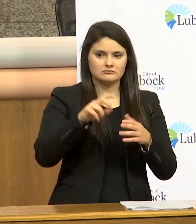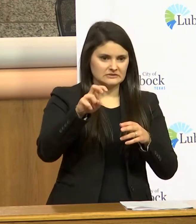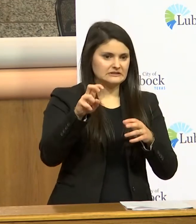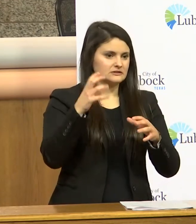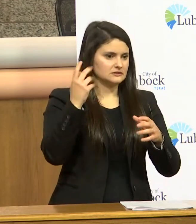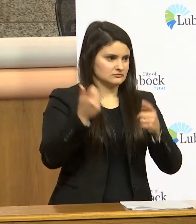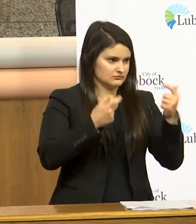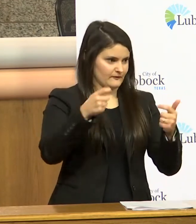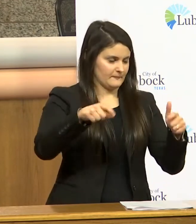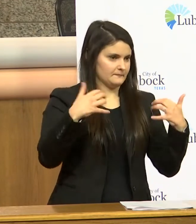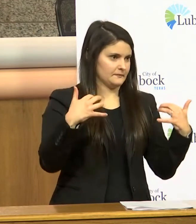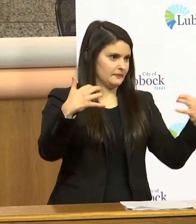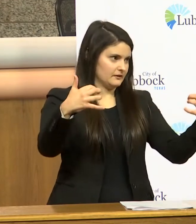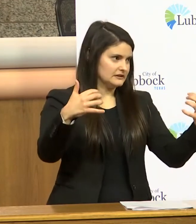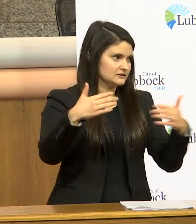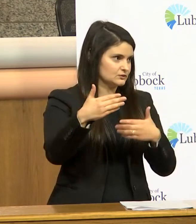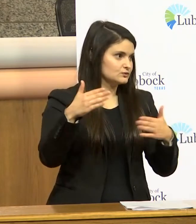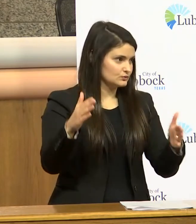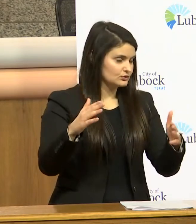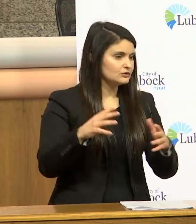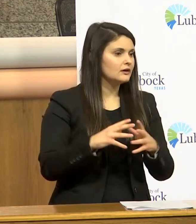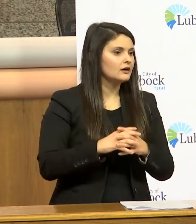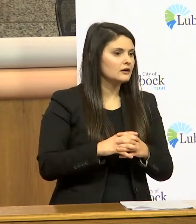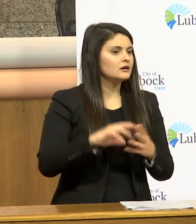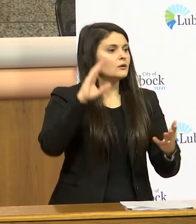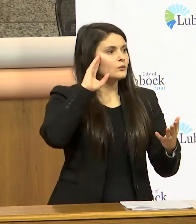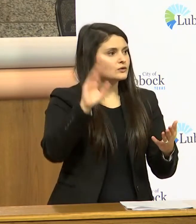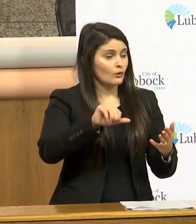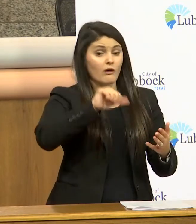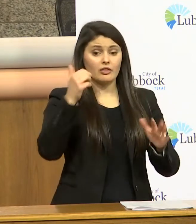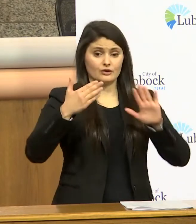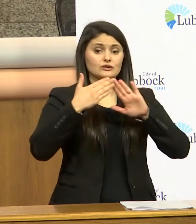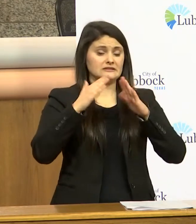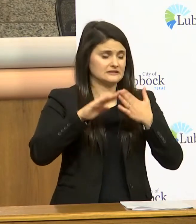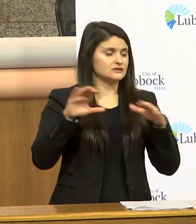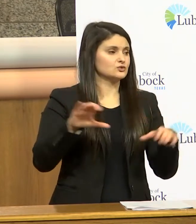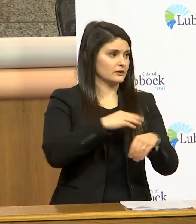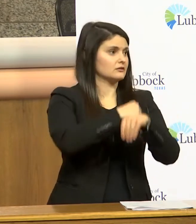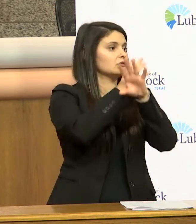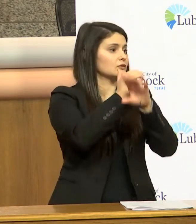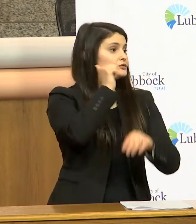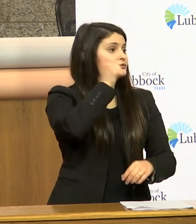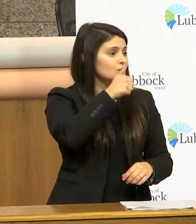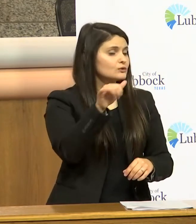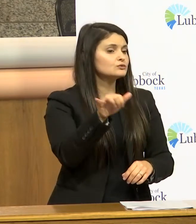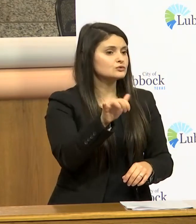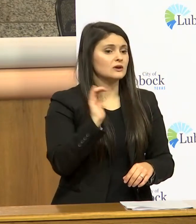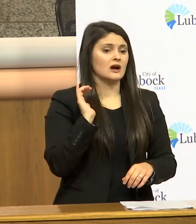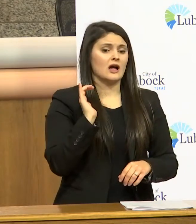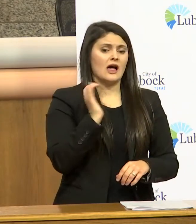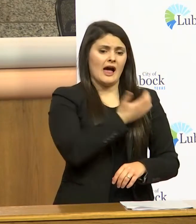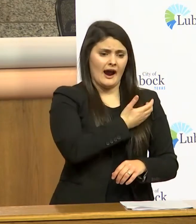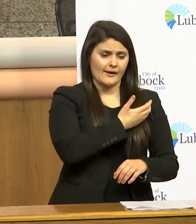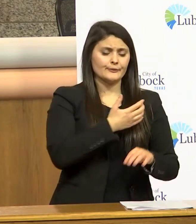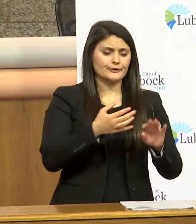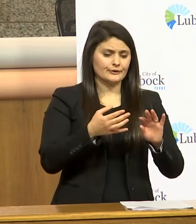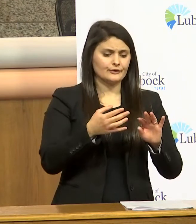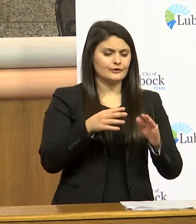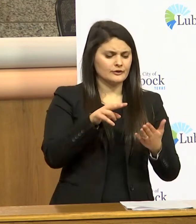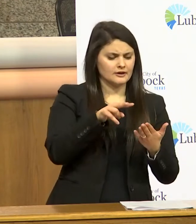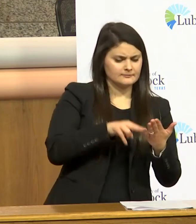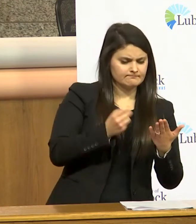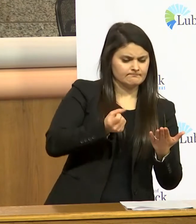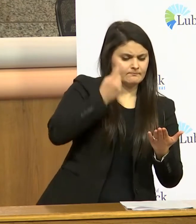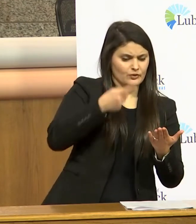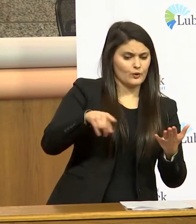we we know of another city that's doing theirs remotely tomorrow our interpretation of the openness of